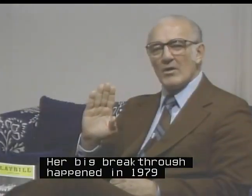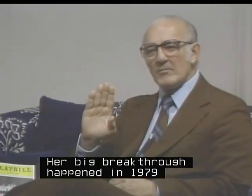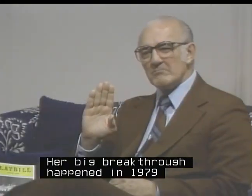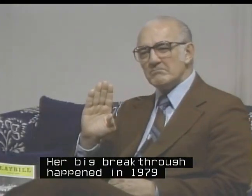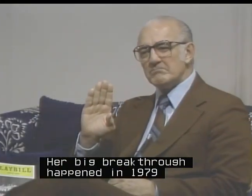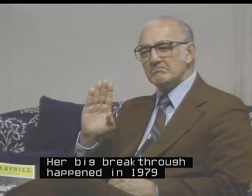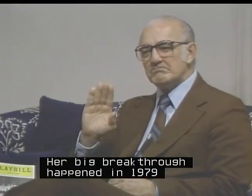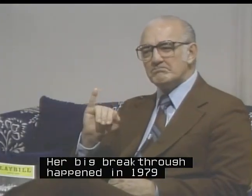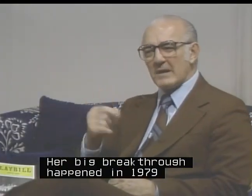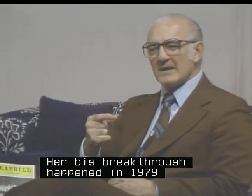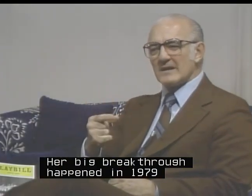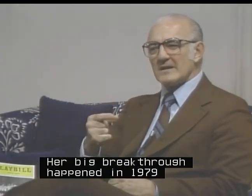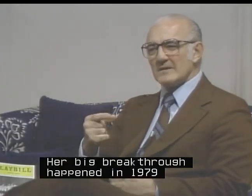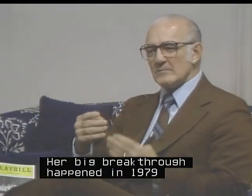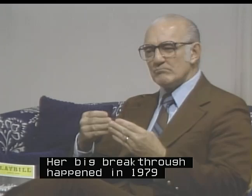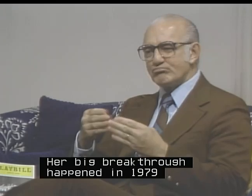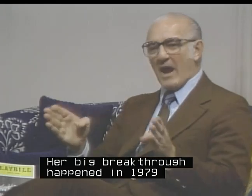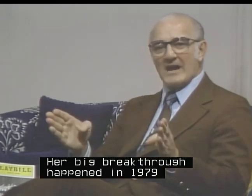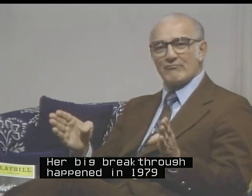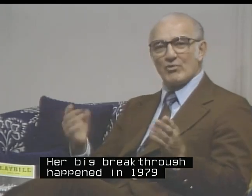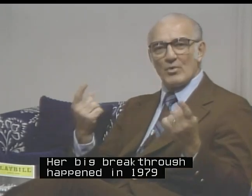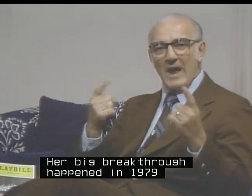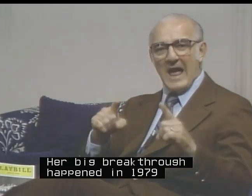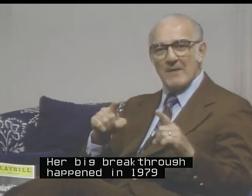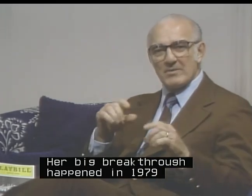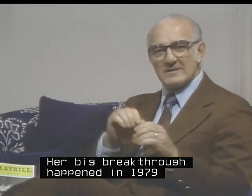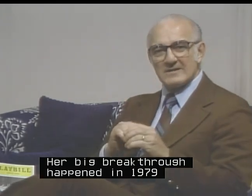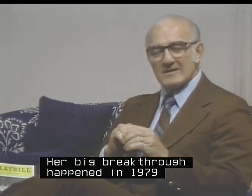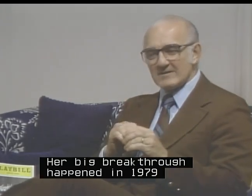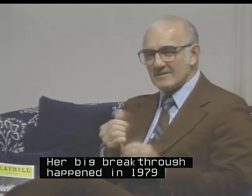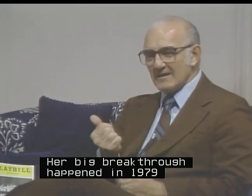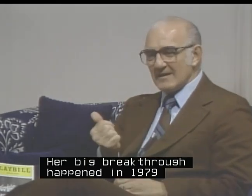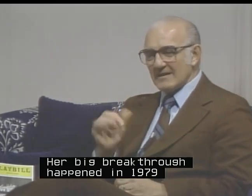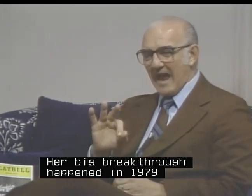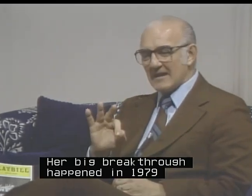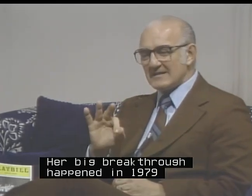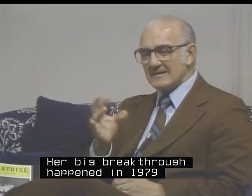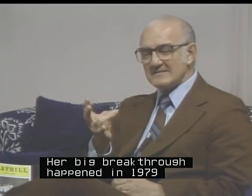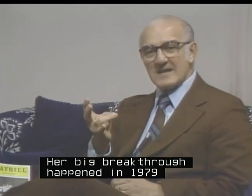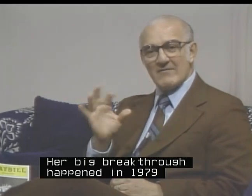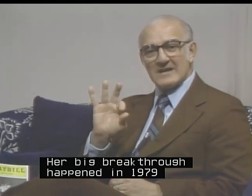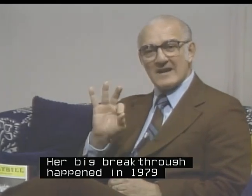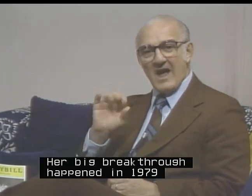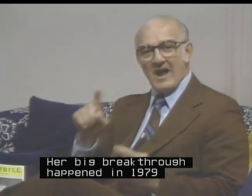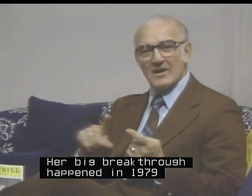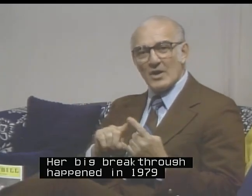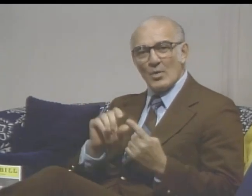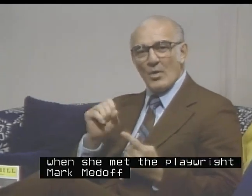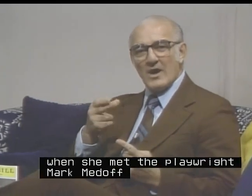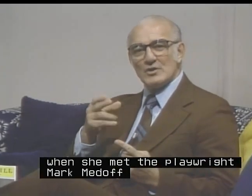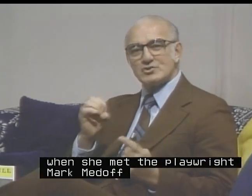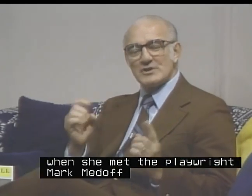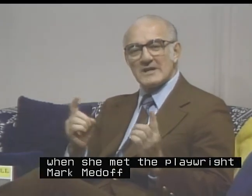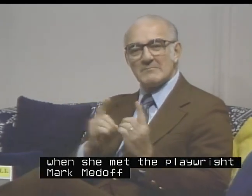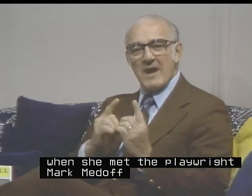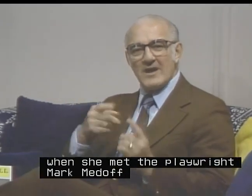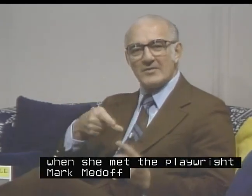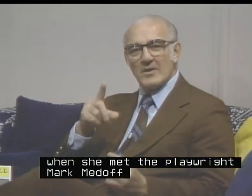big breakthrough happened in 1979 when she met the